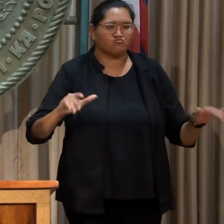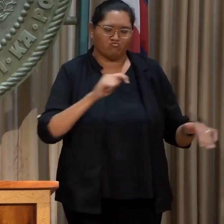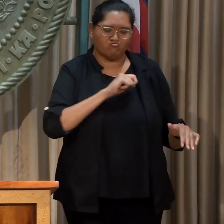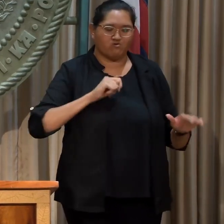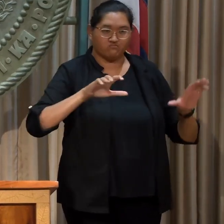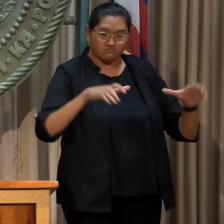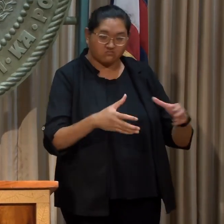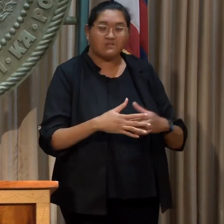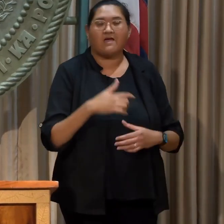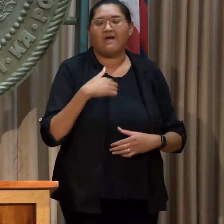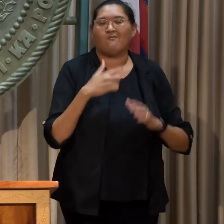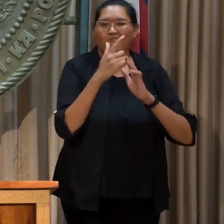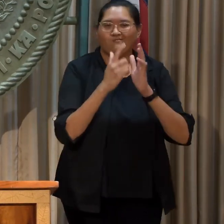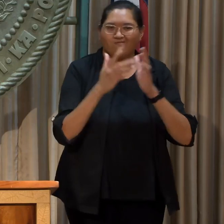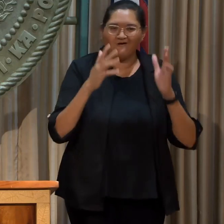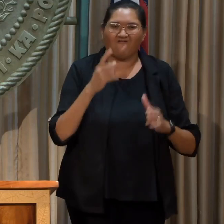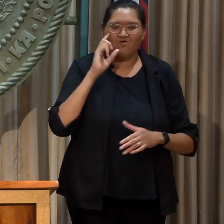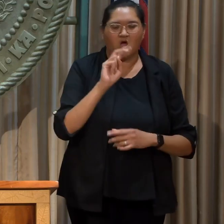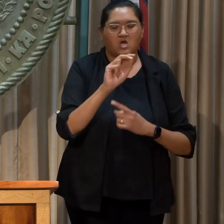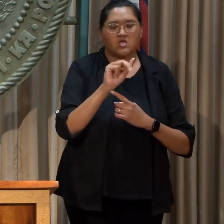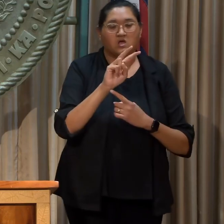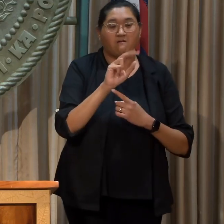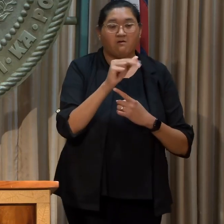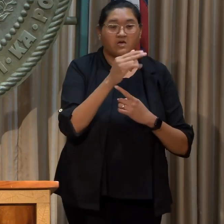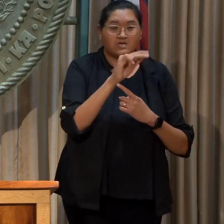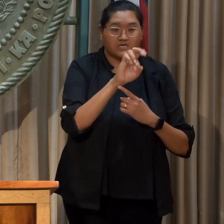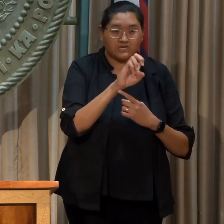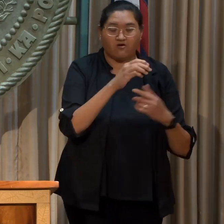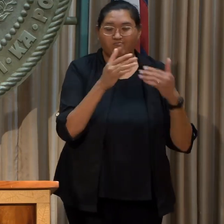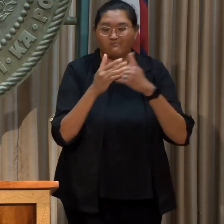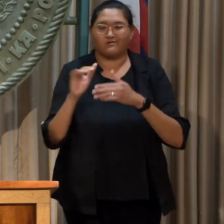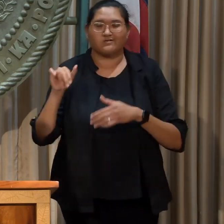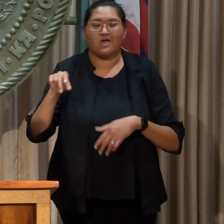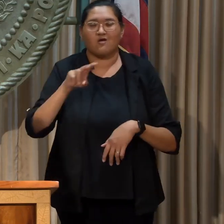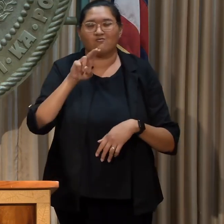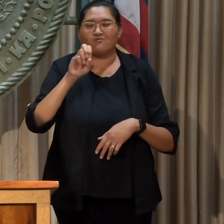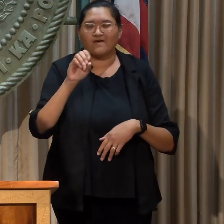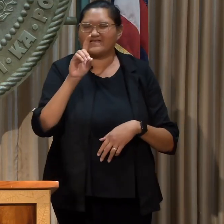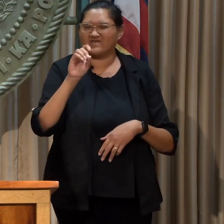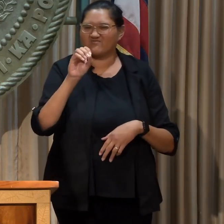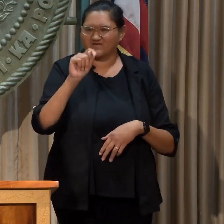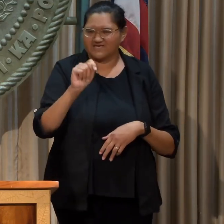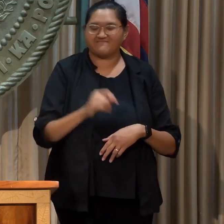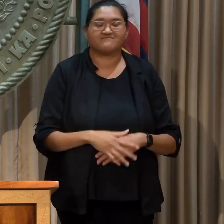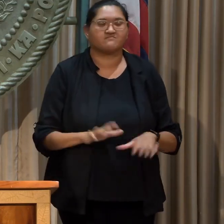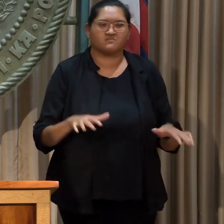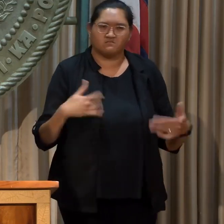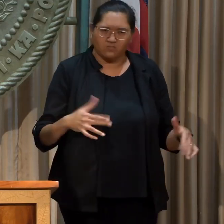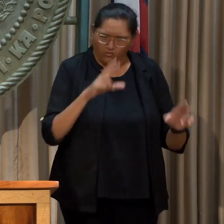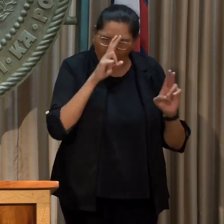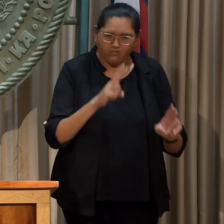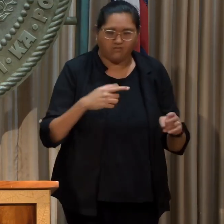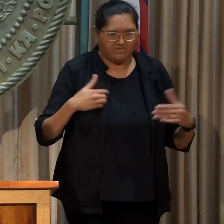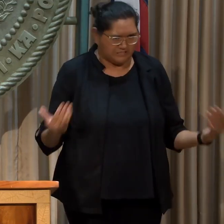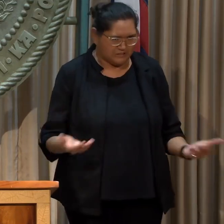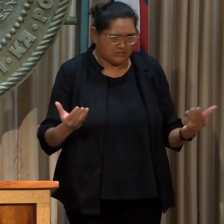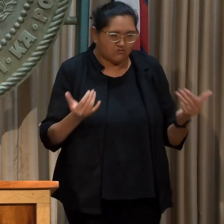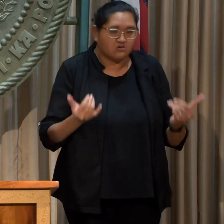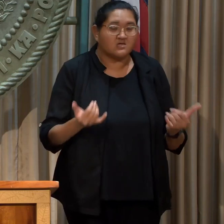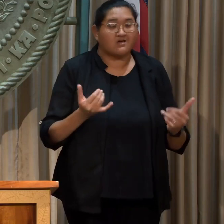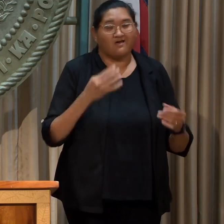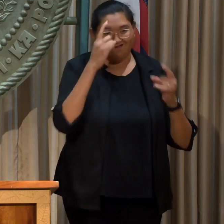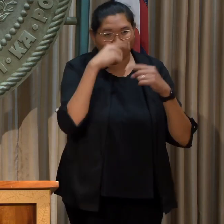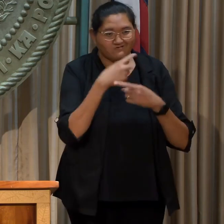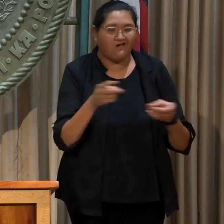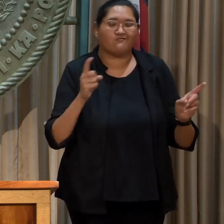and one of the attorneys on the Navahine v. Department of Transportation lawsuit. I'm honored to be here today to announce